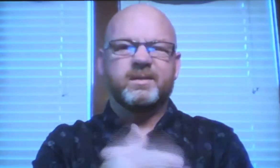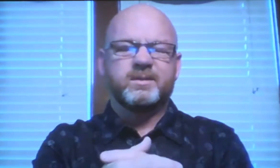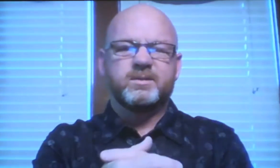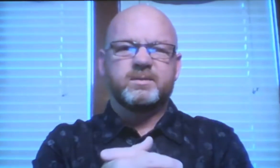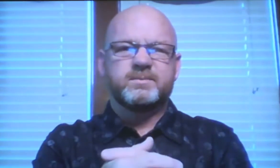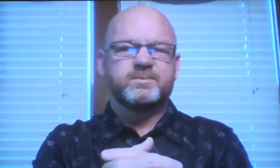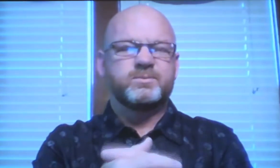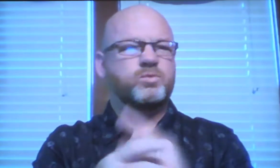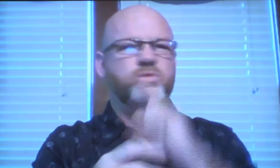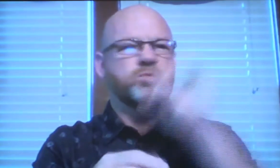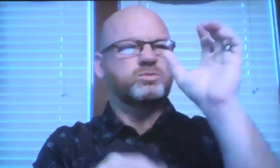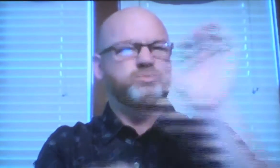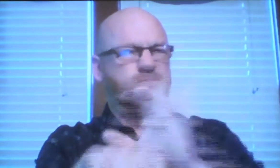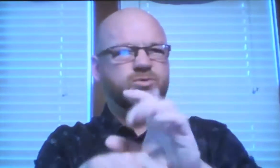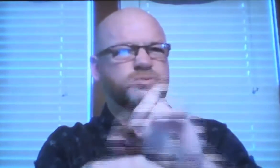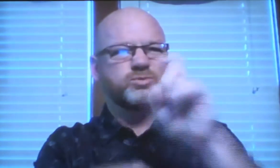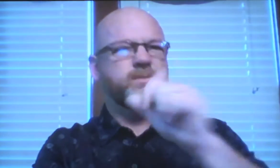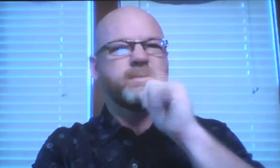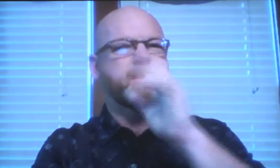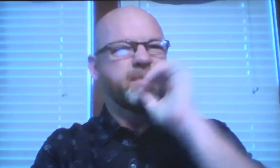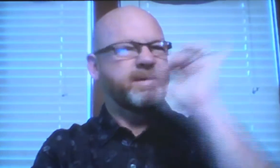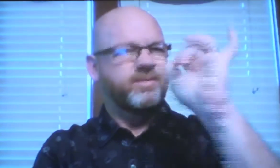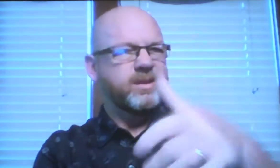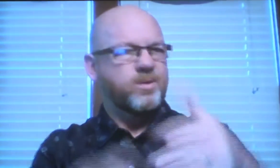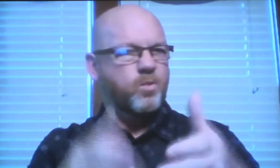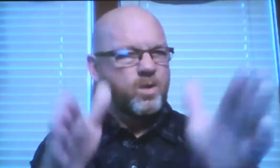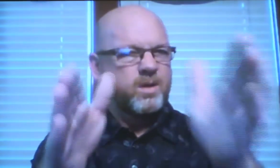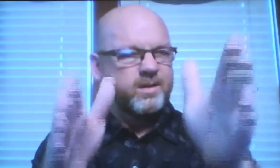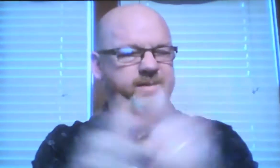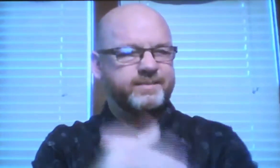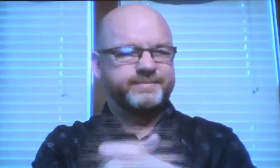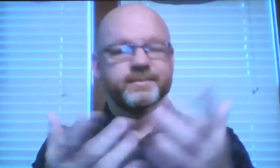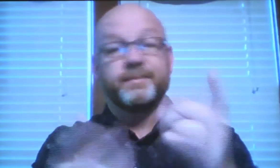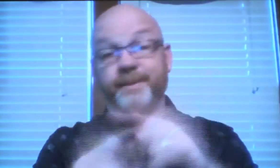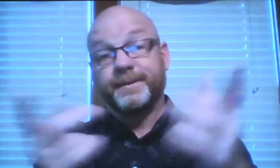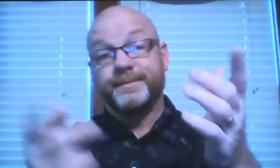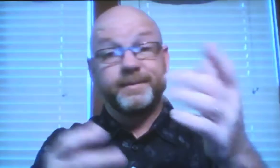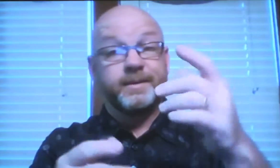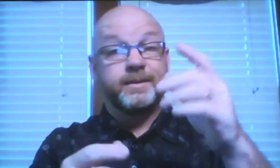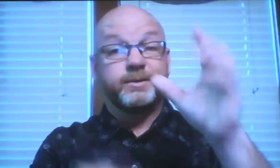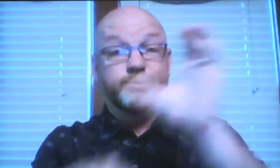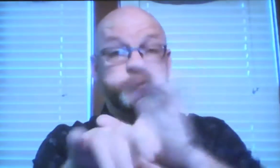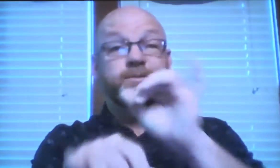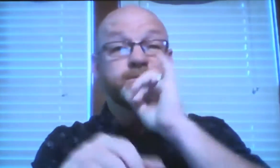There were a lot of different things going on. Churches don't have to be that way,